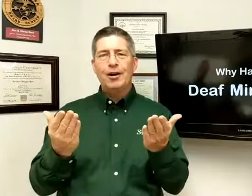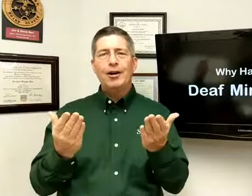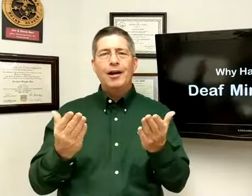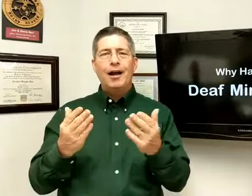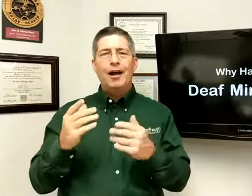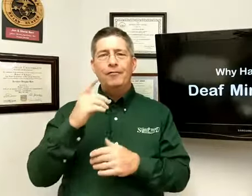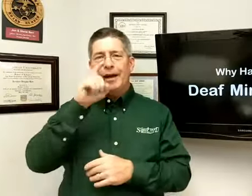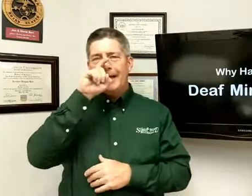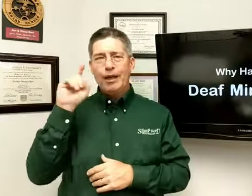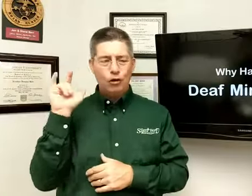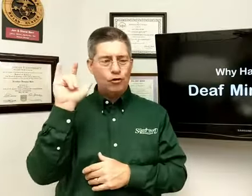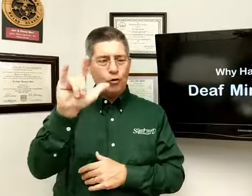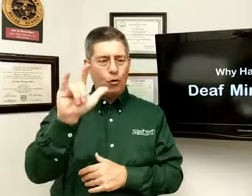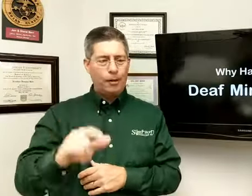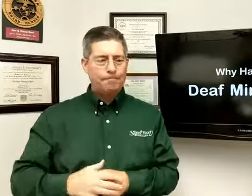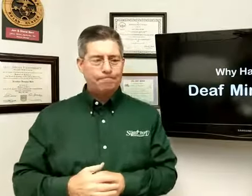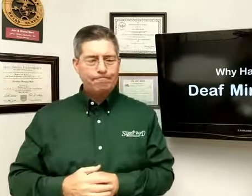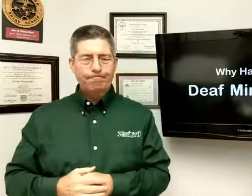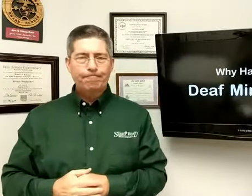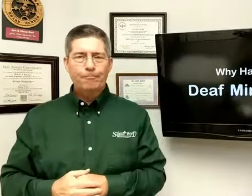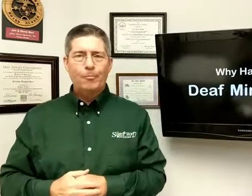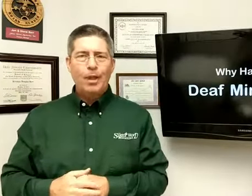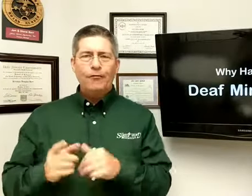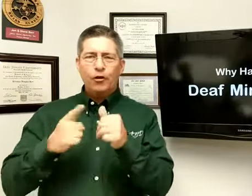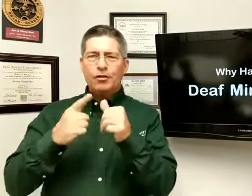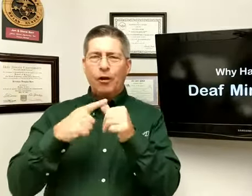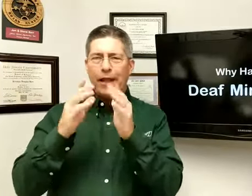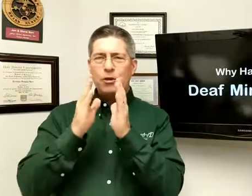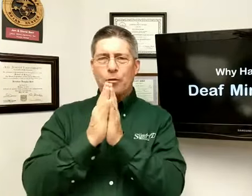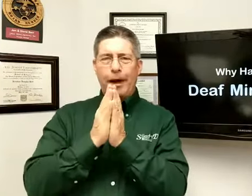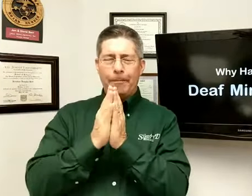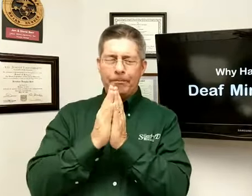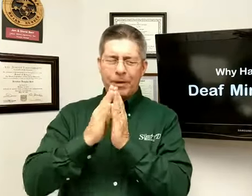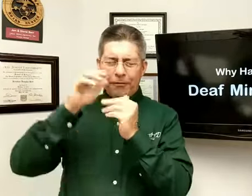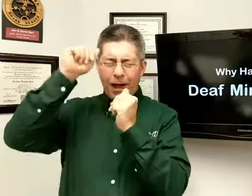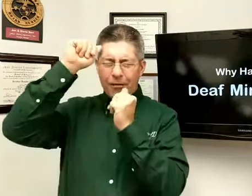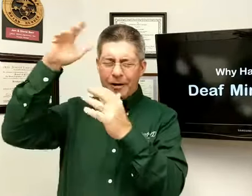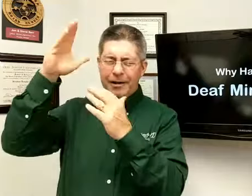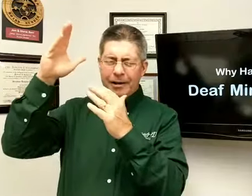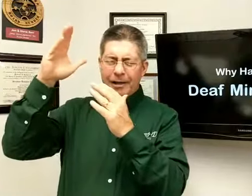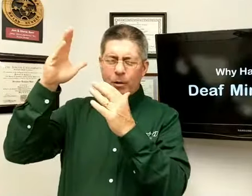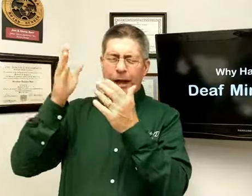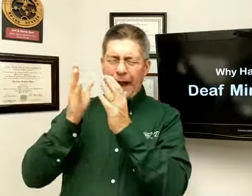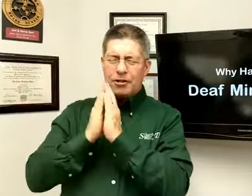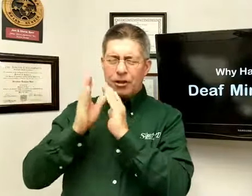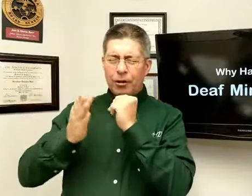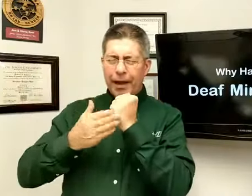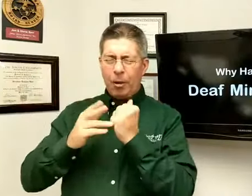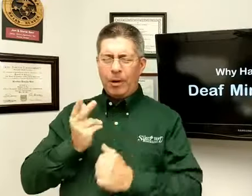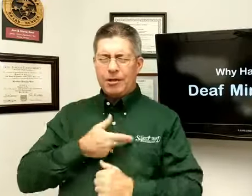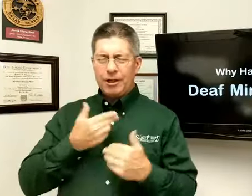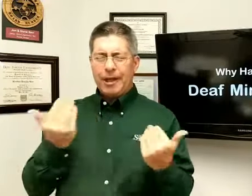of Eagle Soar. First of all, let's pray. Father, we ask that you'll help us tonight